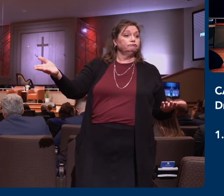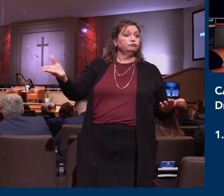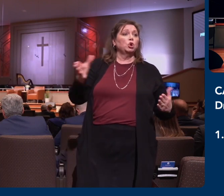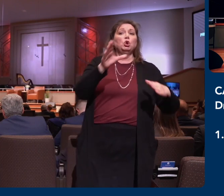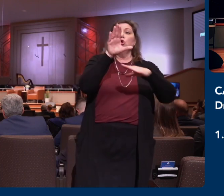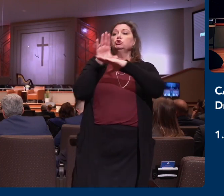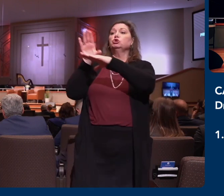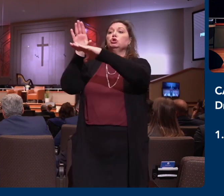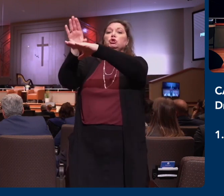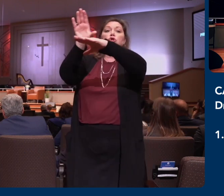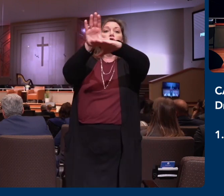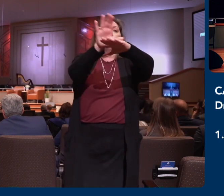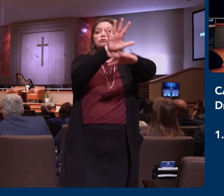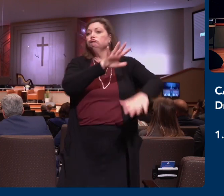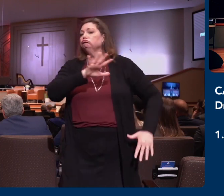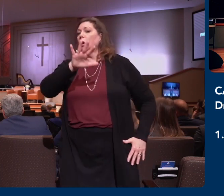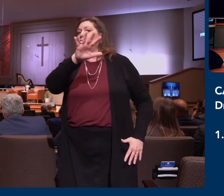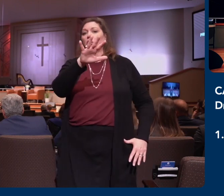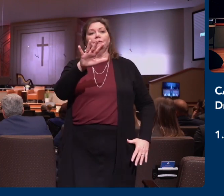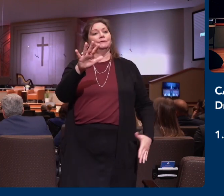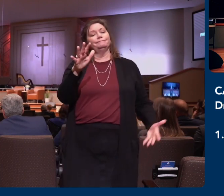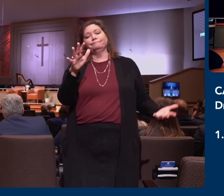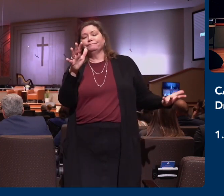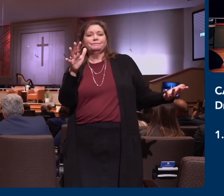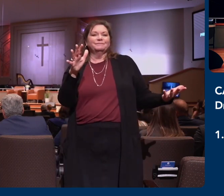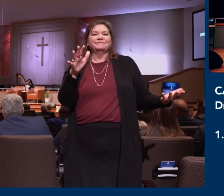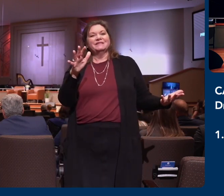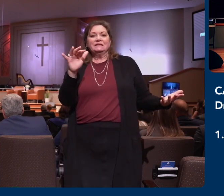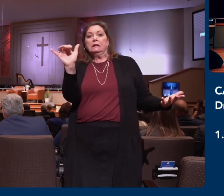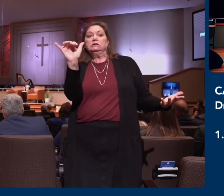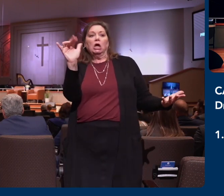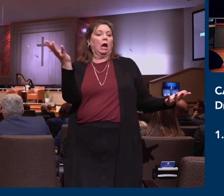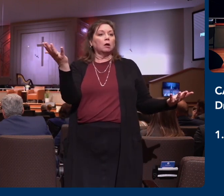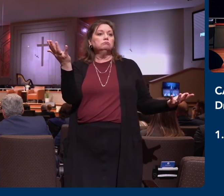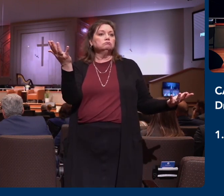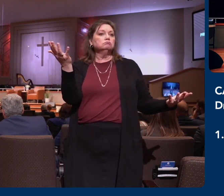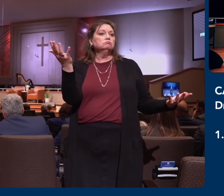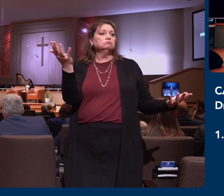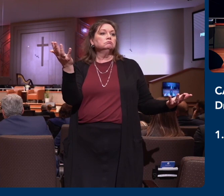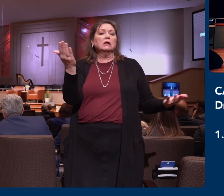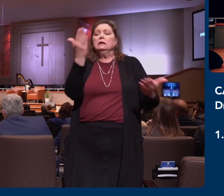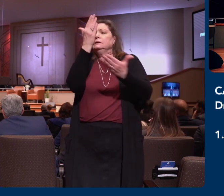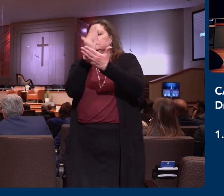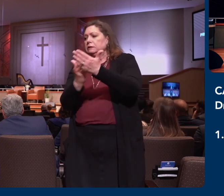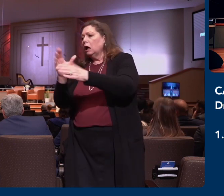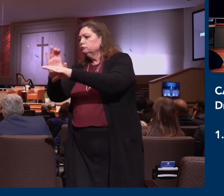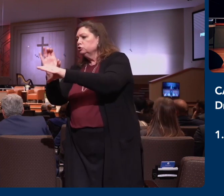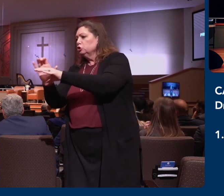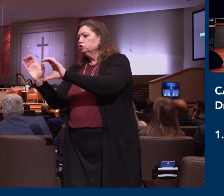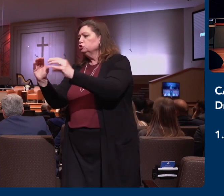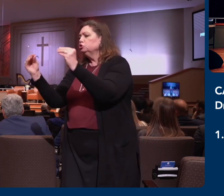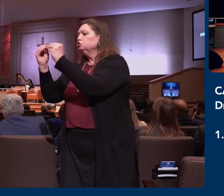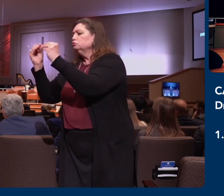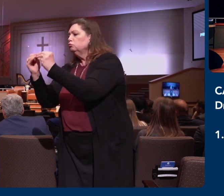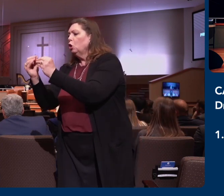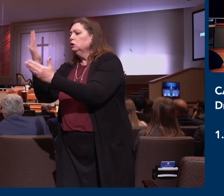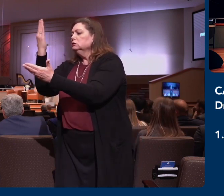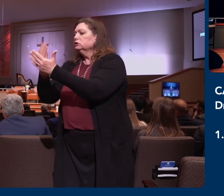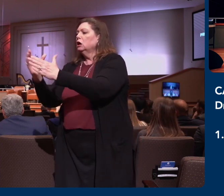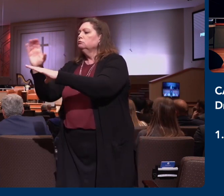There's going to be ministries that seem like they're doing more and have more and sometimes